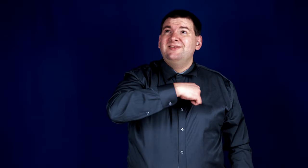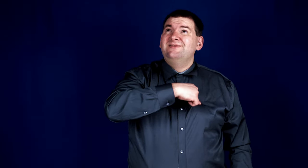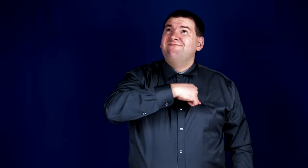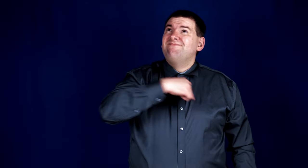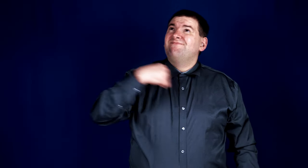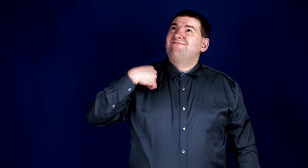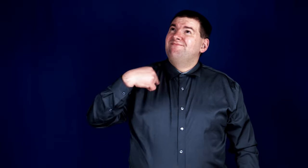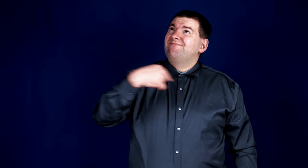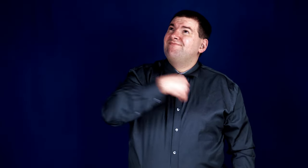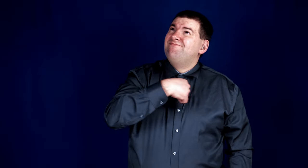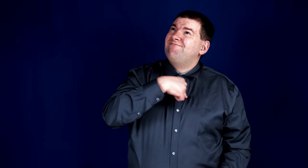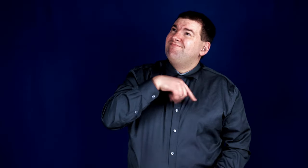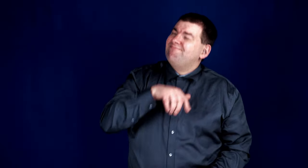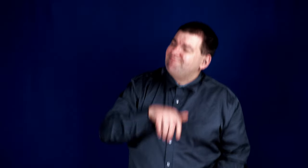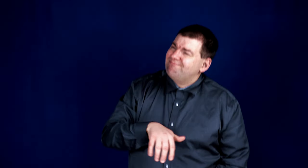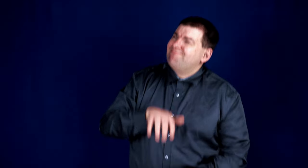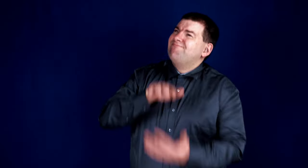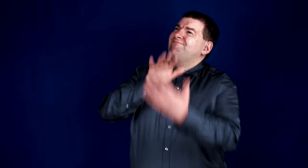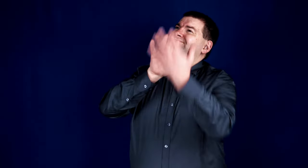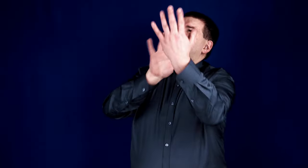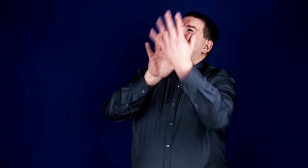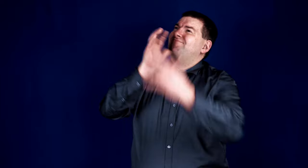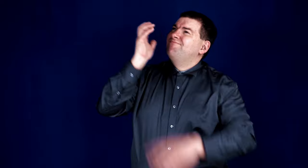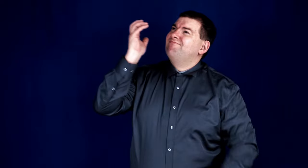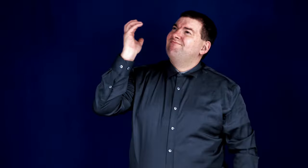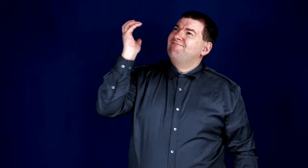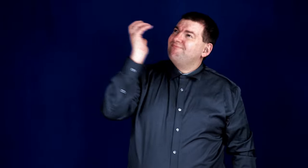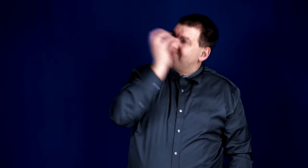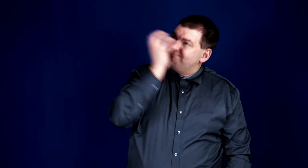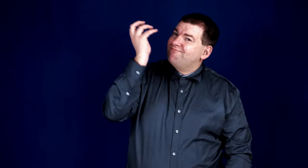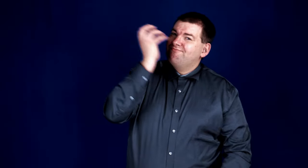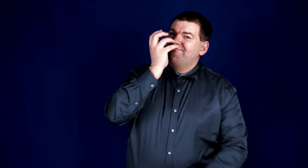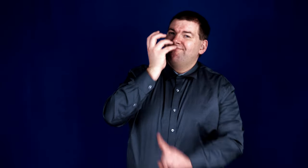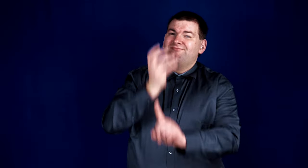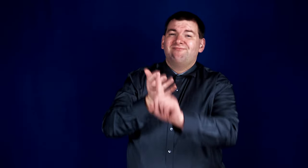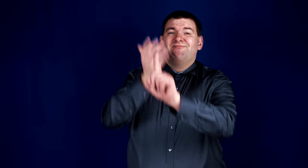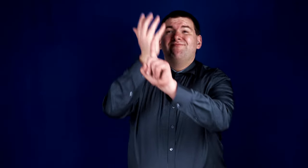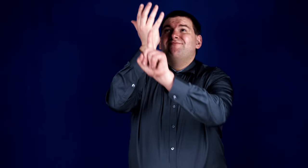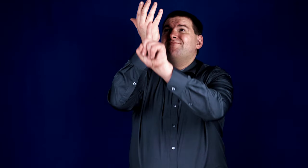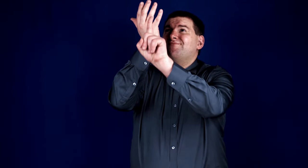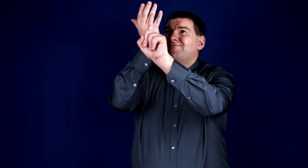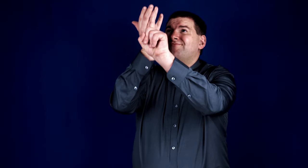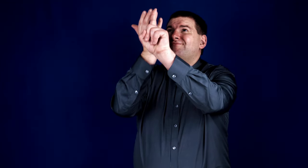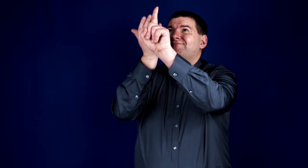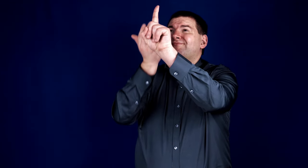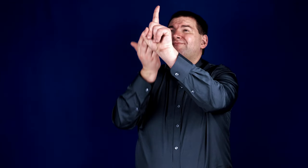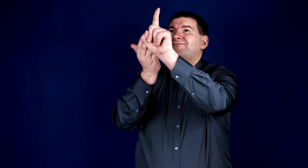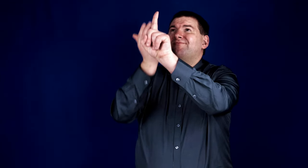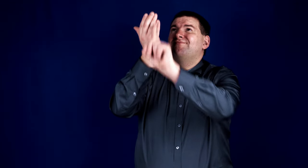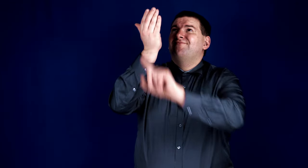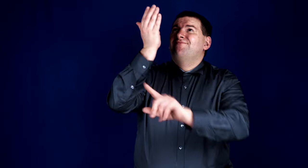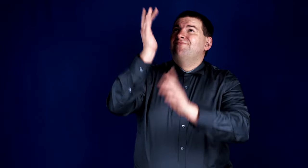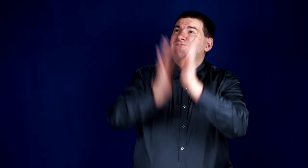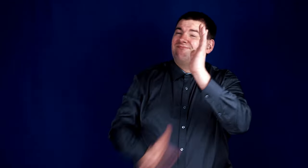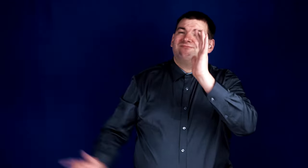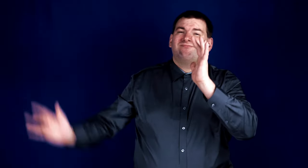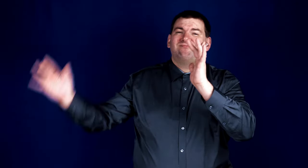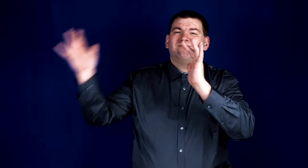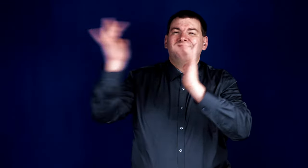We stand in awe of you, Lord.